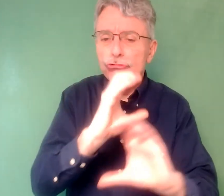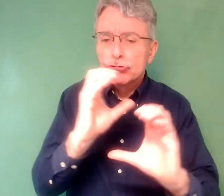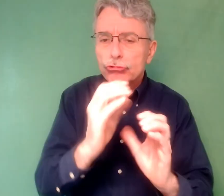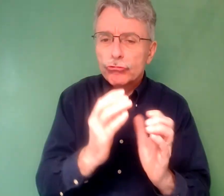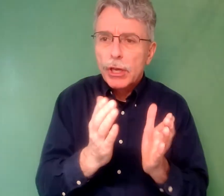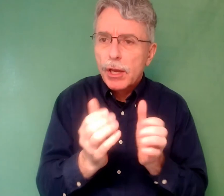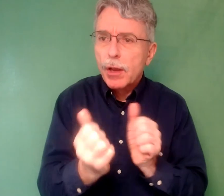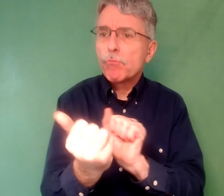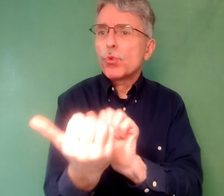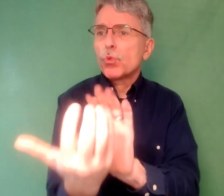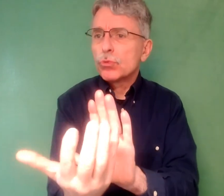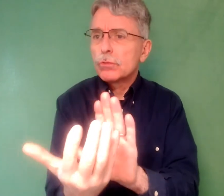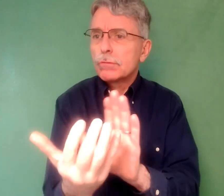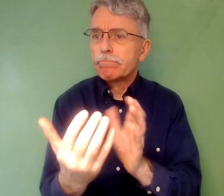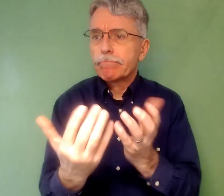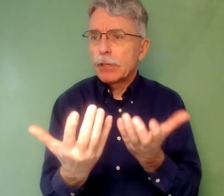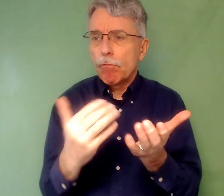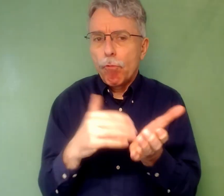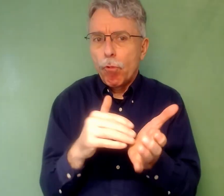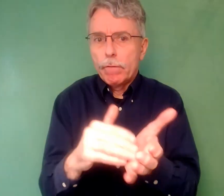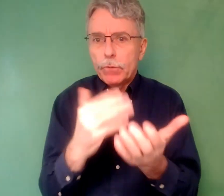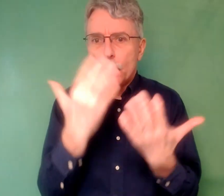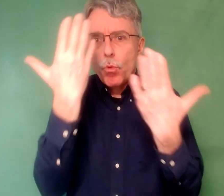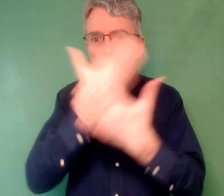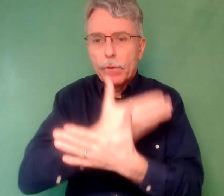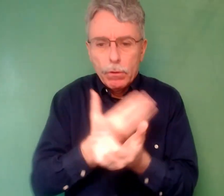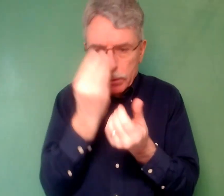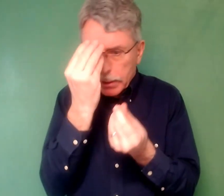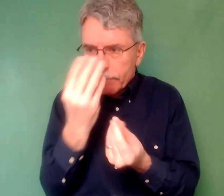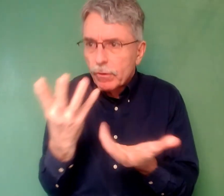are and the relevance of the community integration services offered.